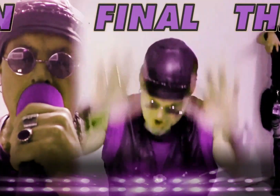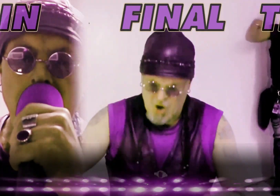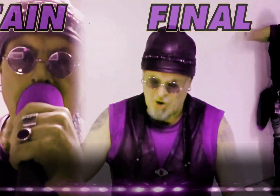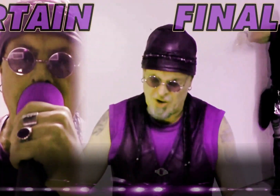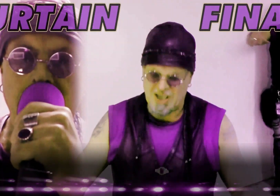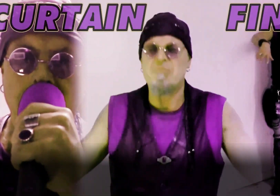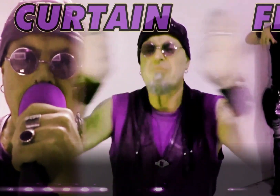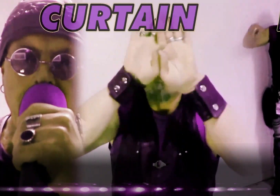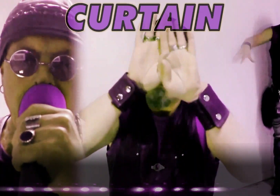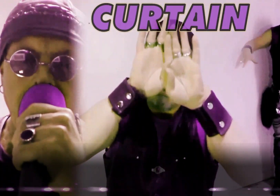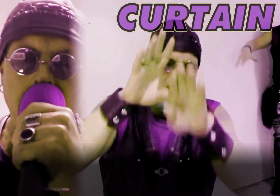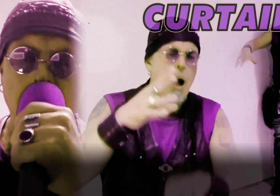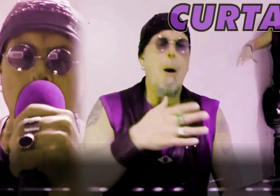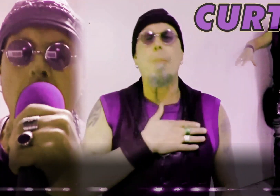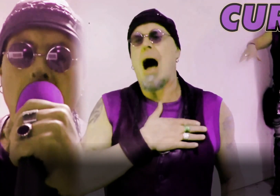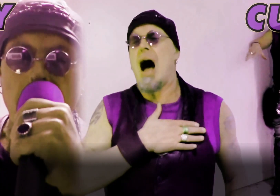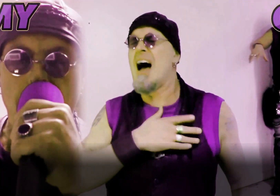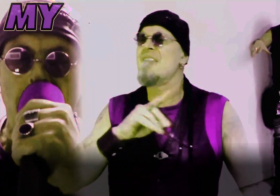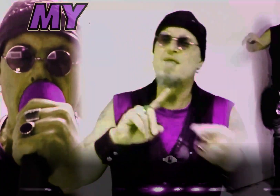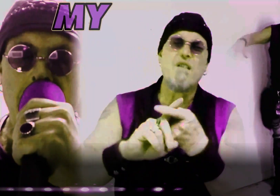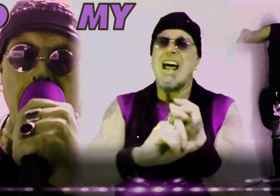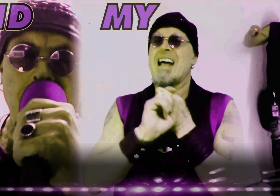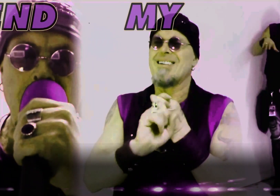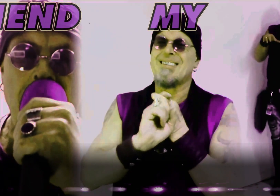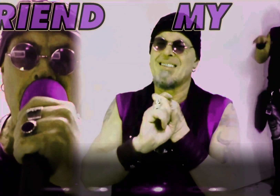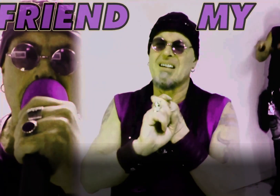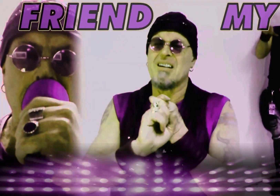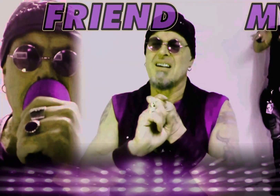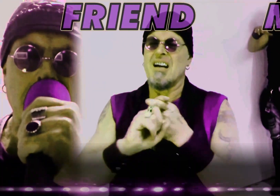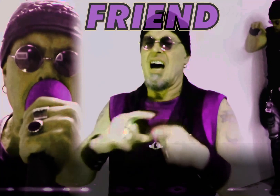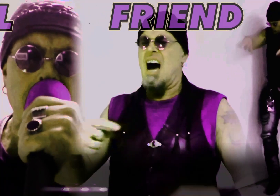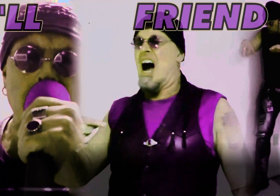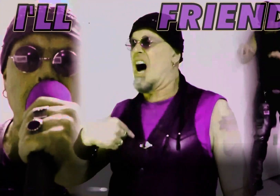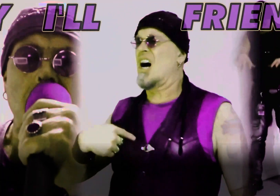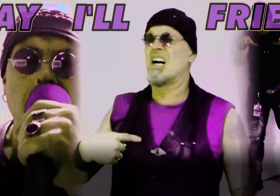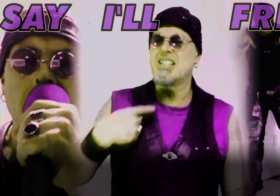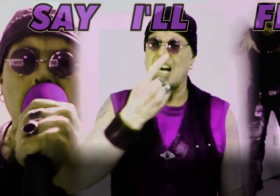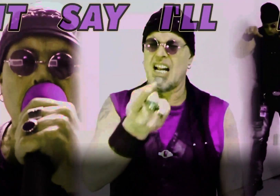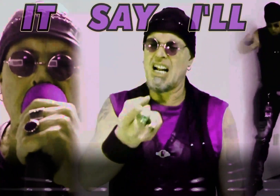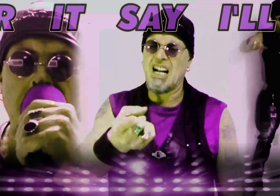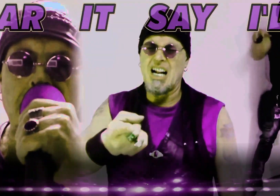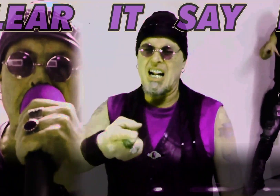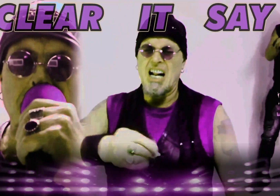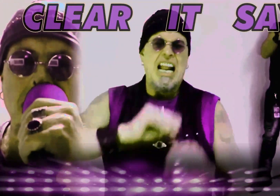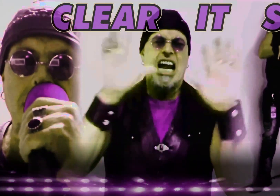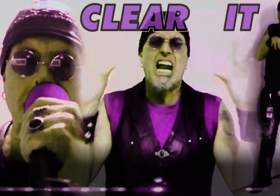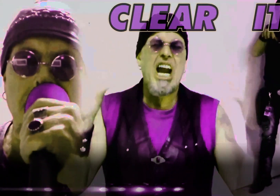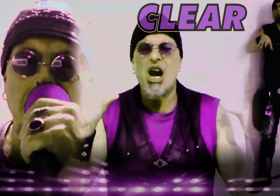curtain My friend, I'll say it clear